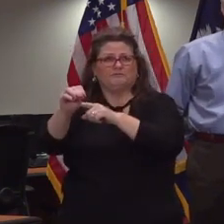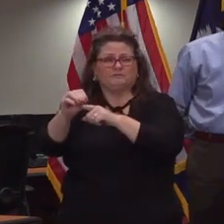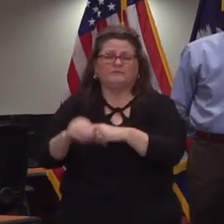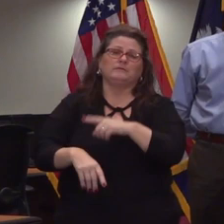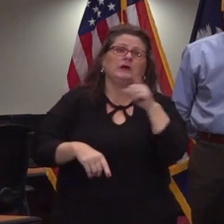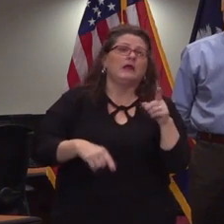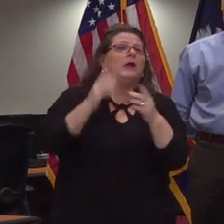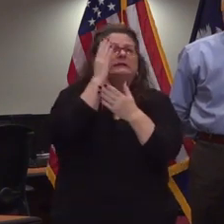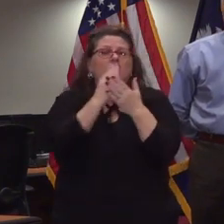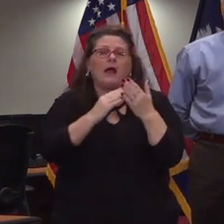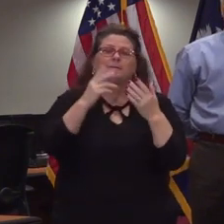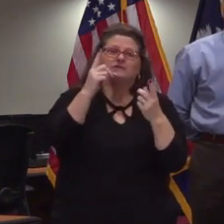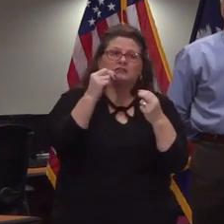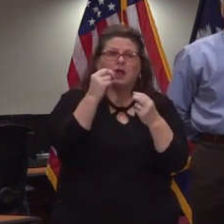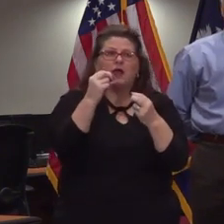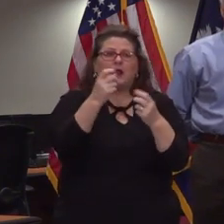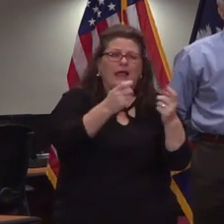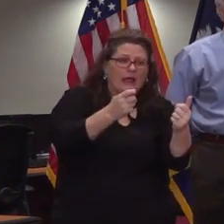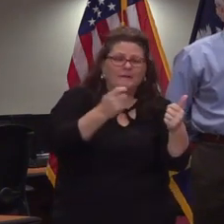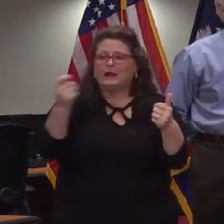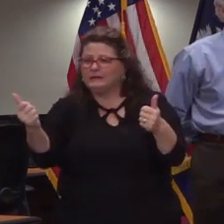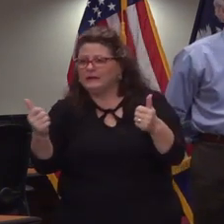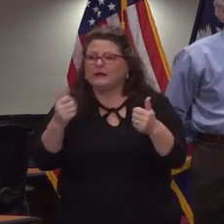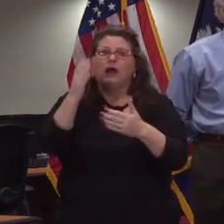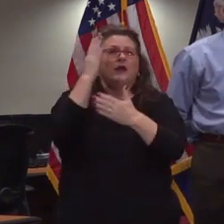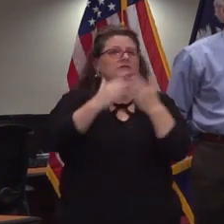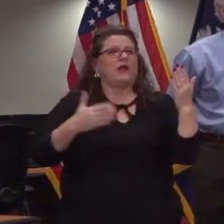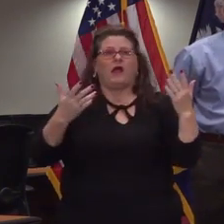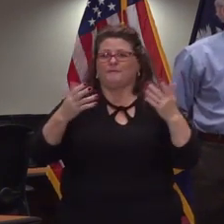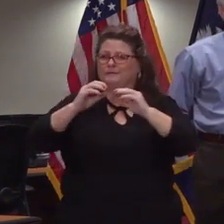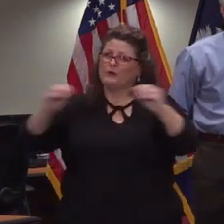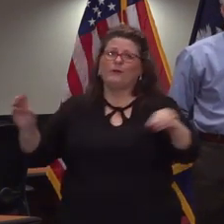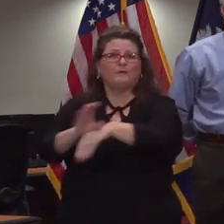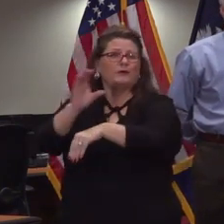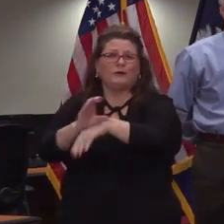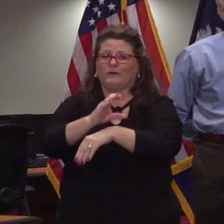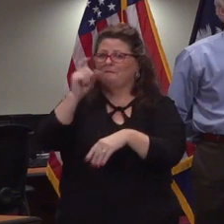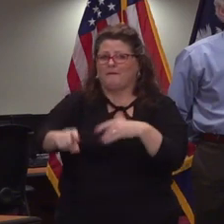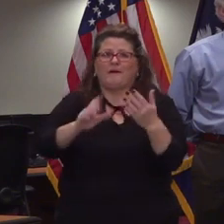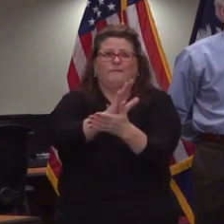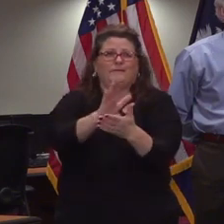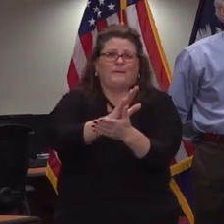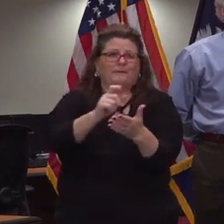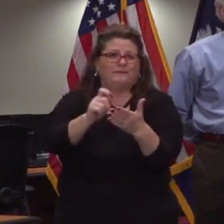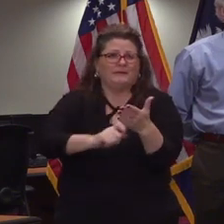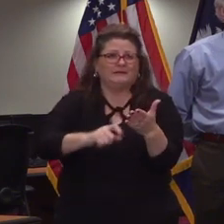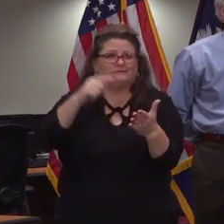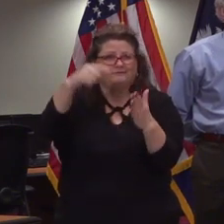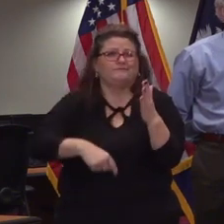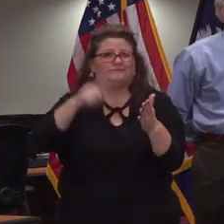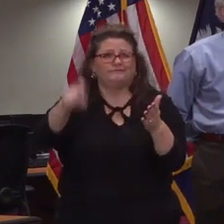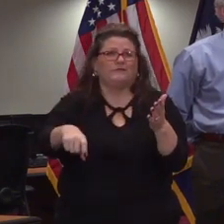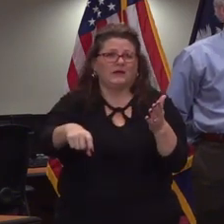a blended some of that and then some have relied totally on pencil and paper um we have we have seen that divide speak